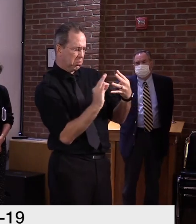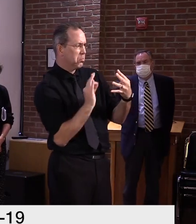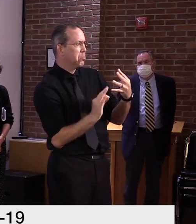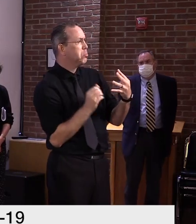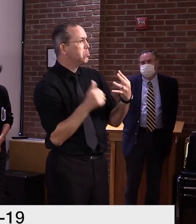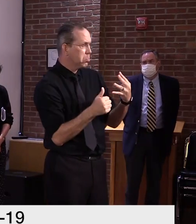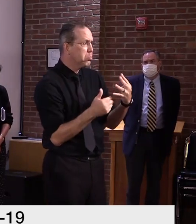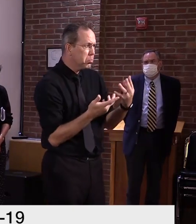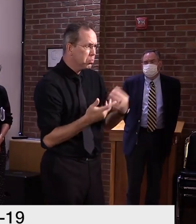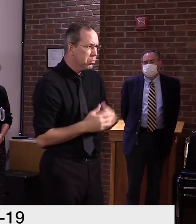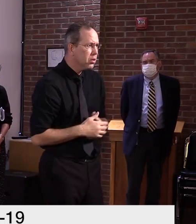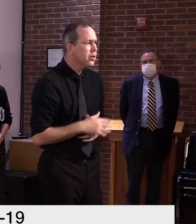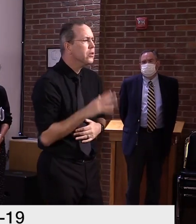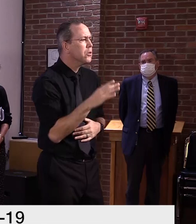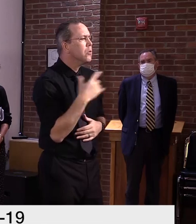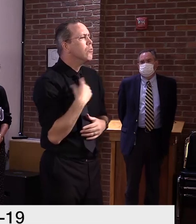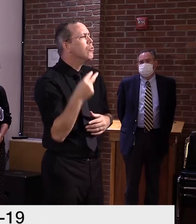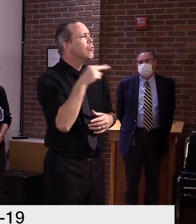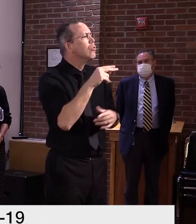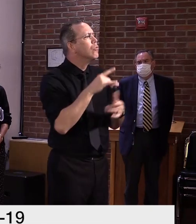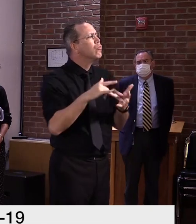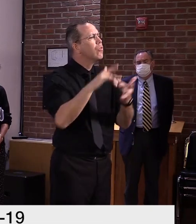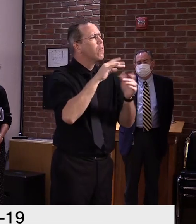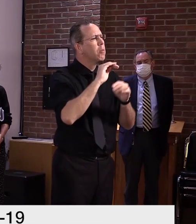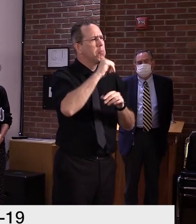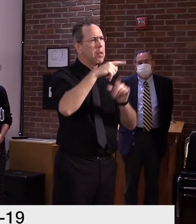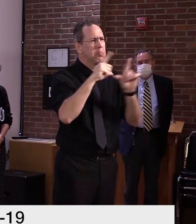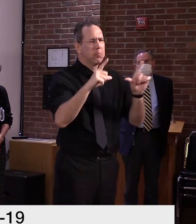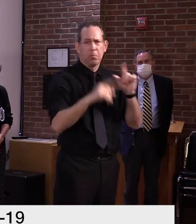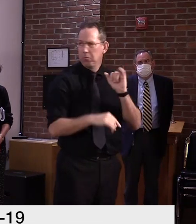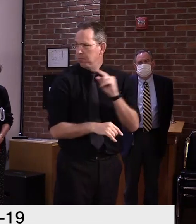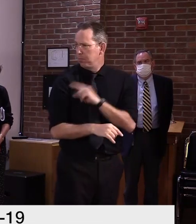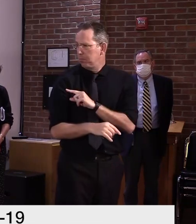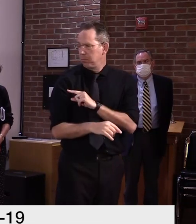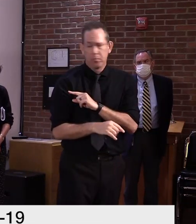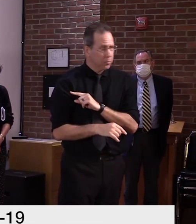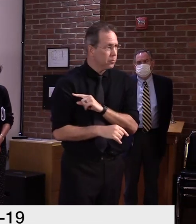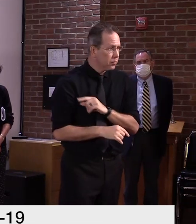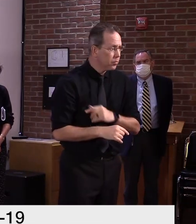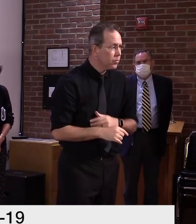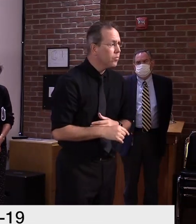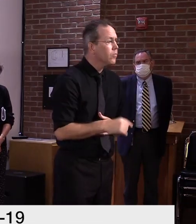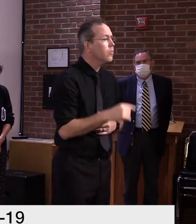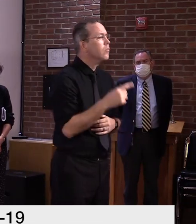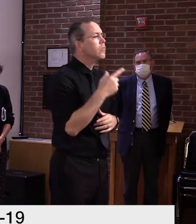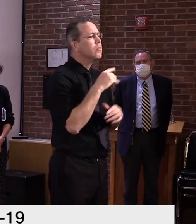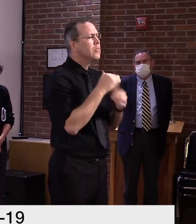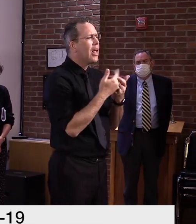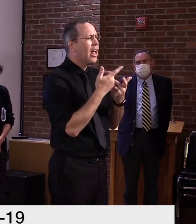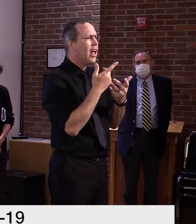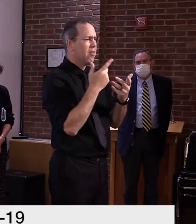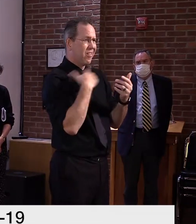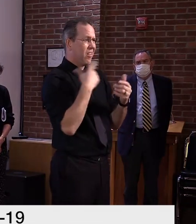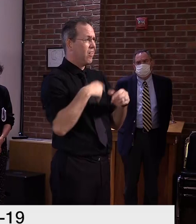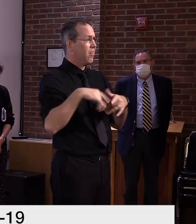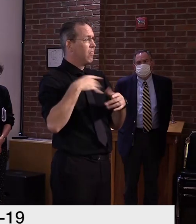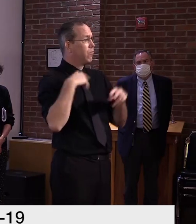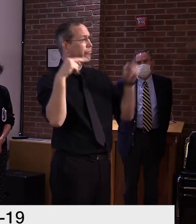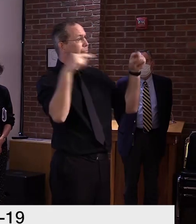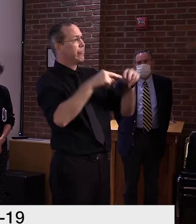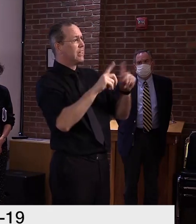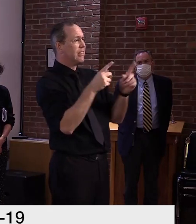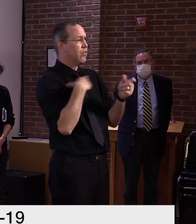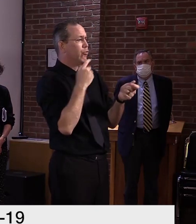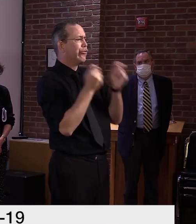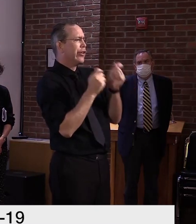now to our travel map and particularly highlight some visual improvements that we're making to the travel map this week. You can see the map generally